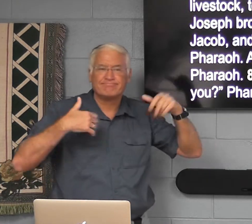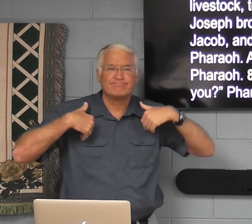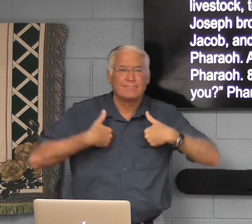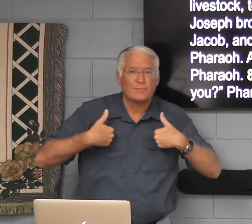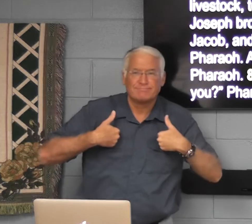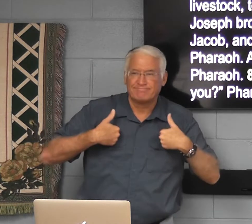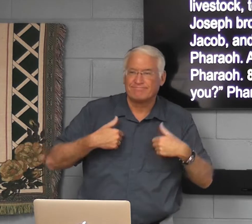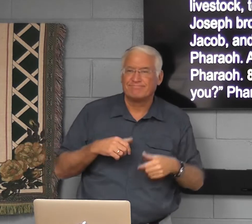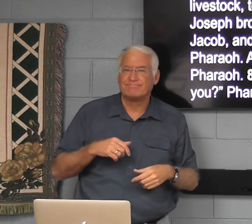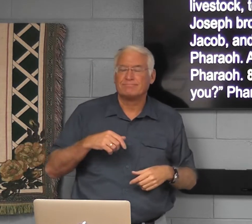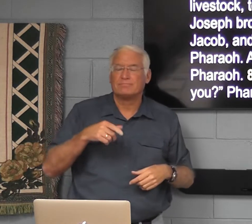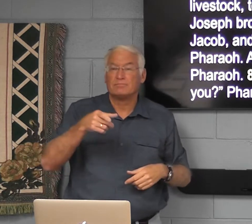Animals.